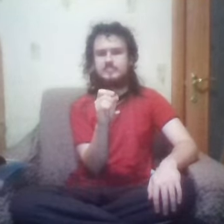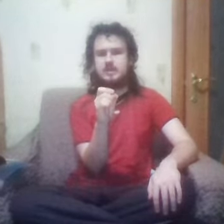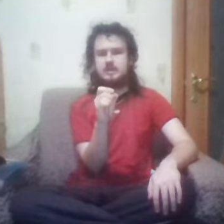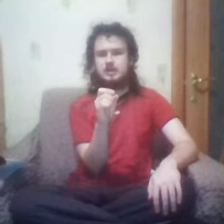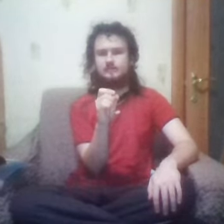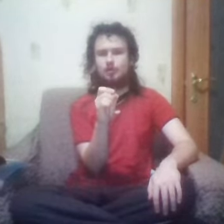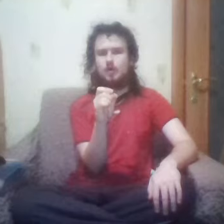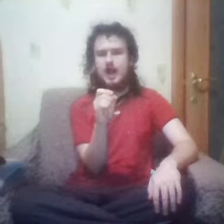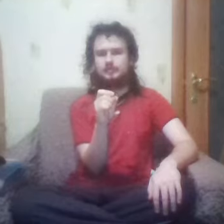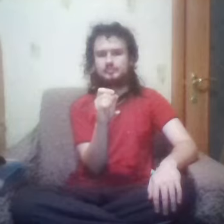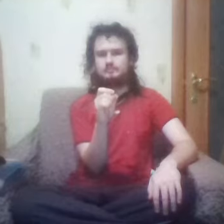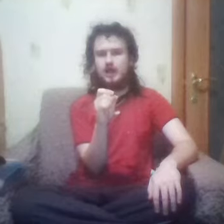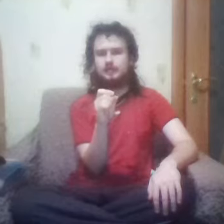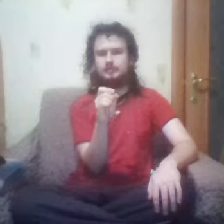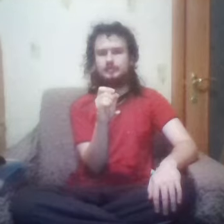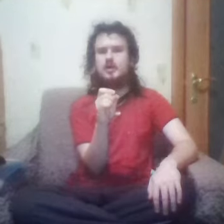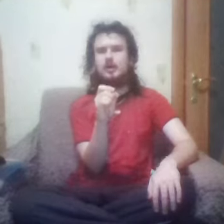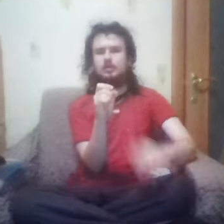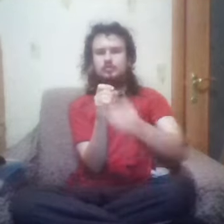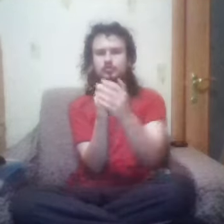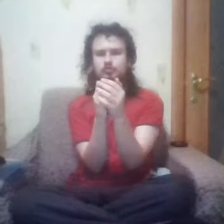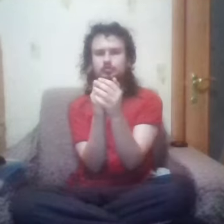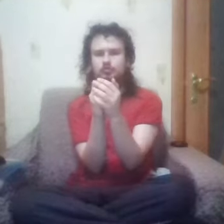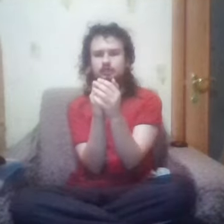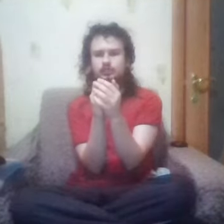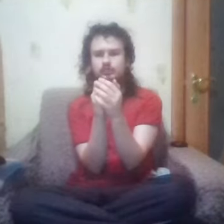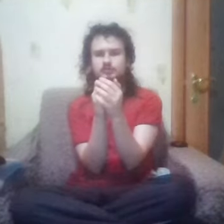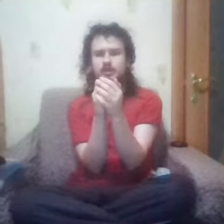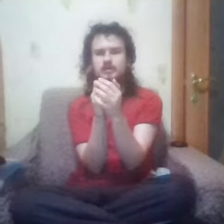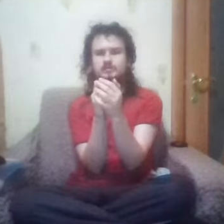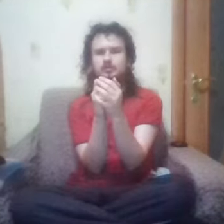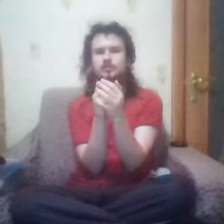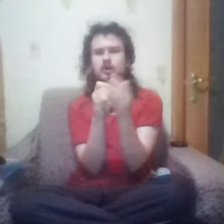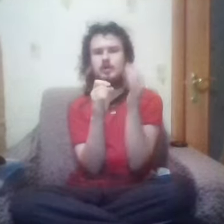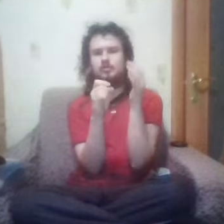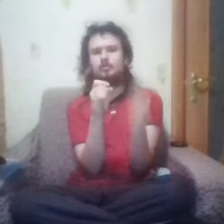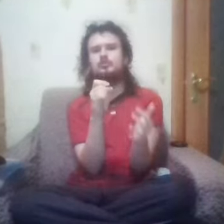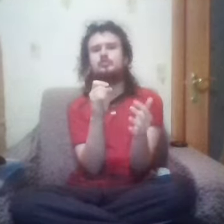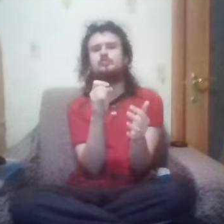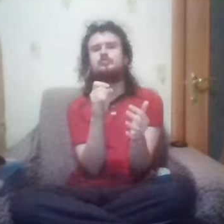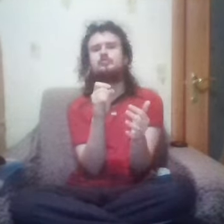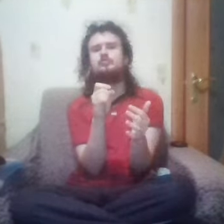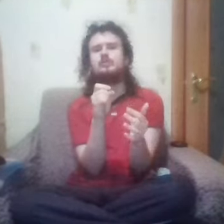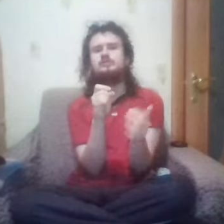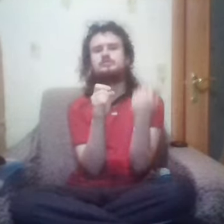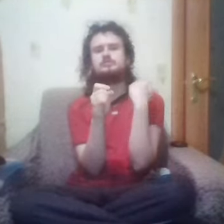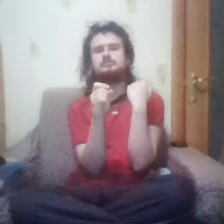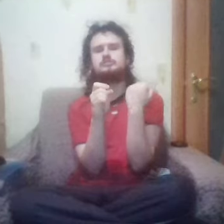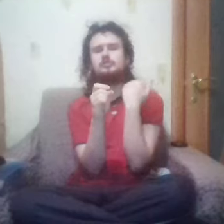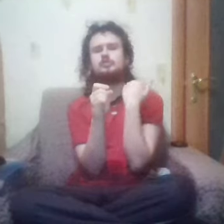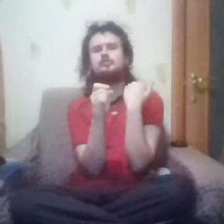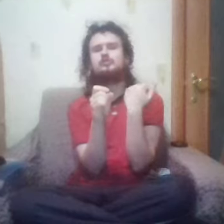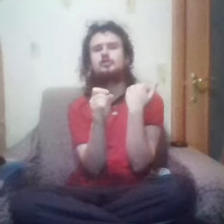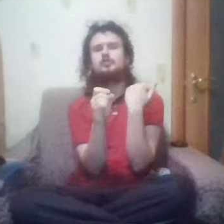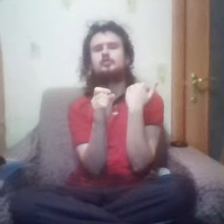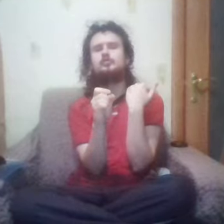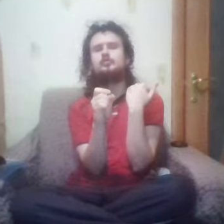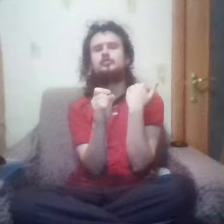evil at his mind Alone in the desert, cold, so cold